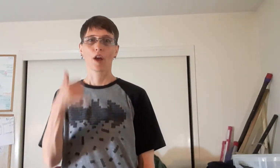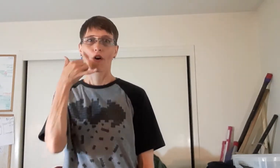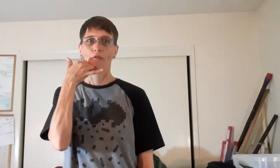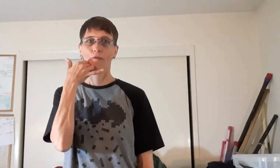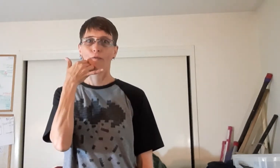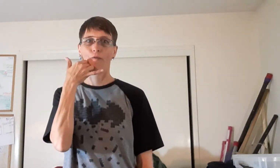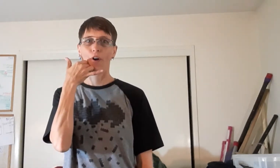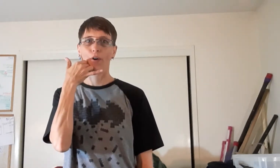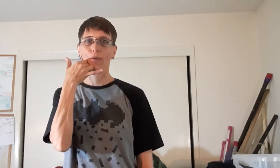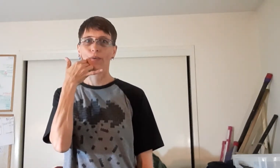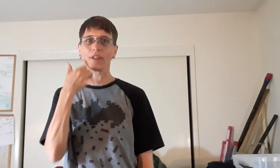Phone.